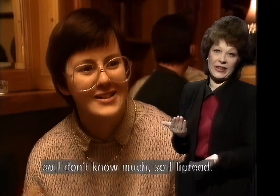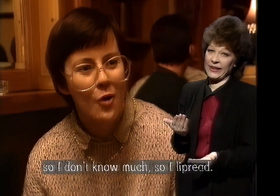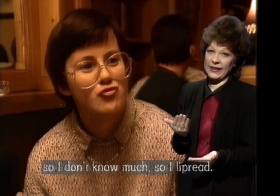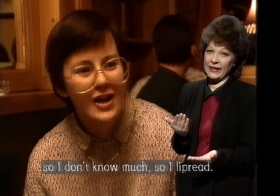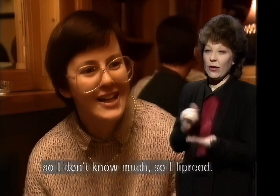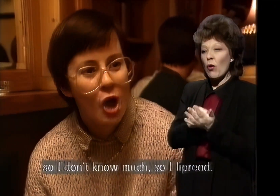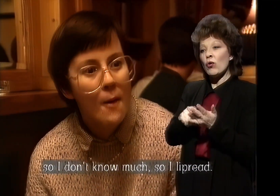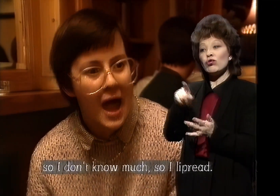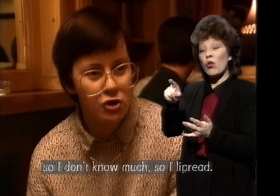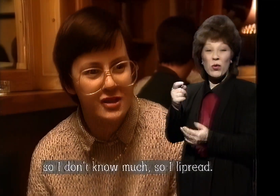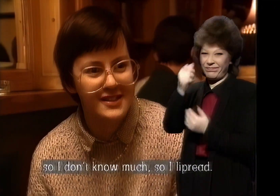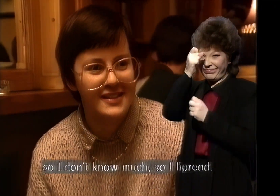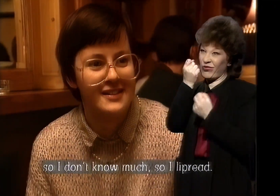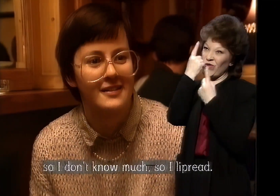So I don't know much. So I lip read.